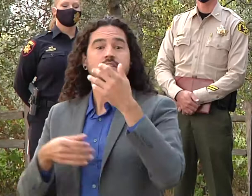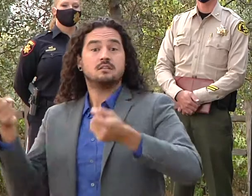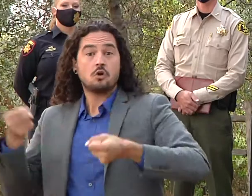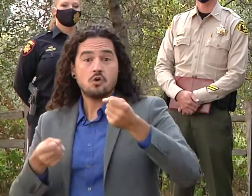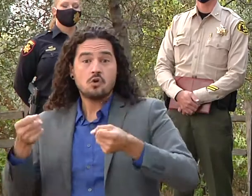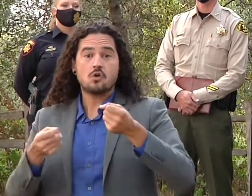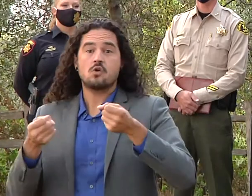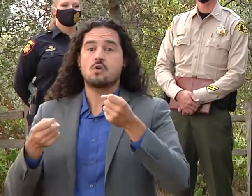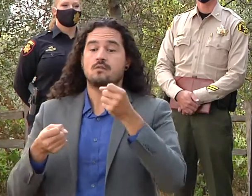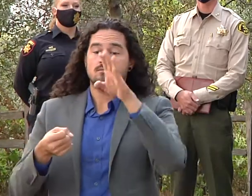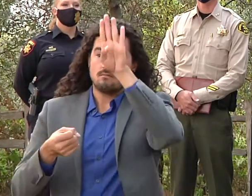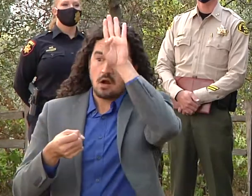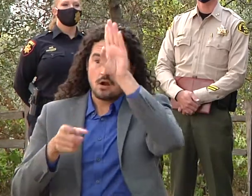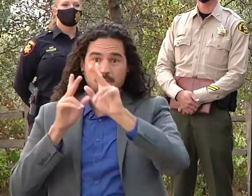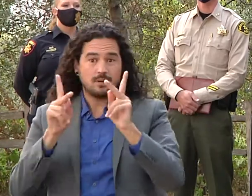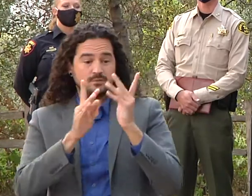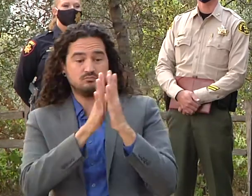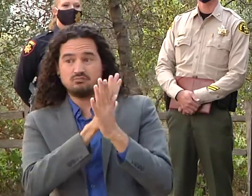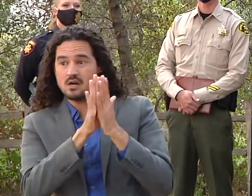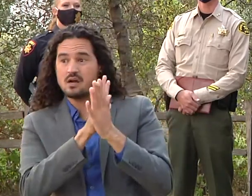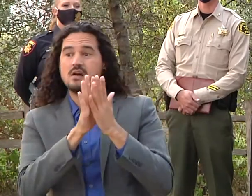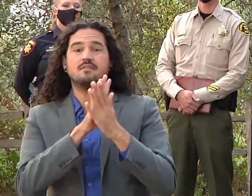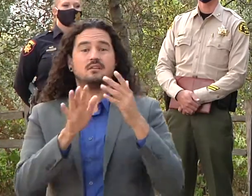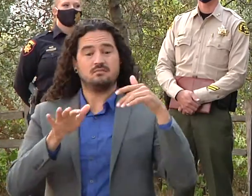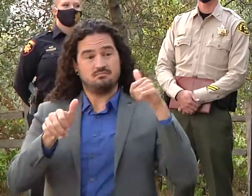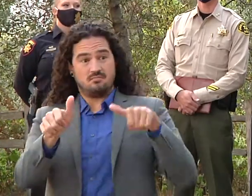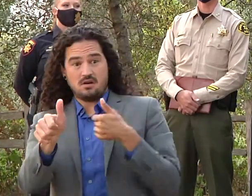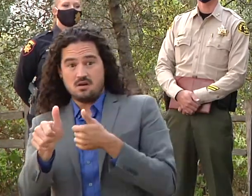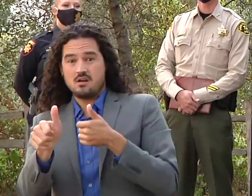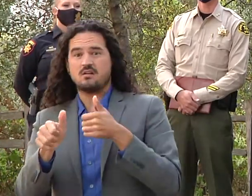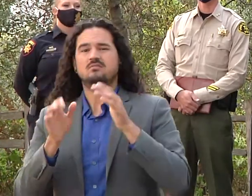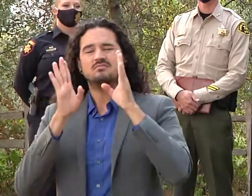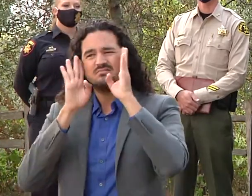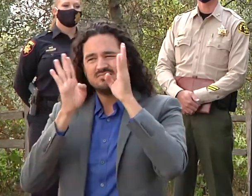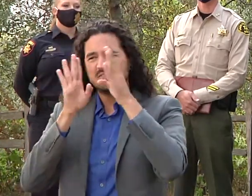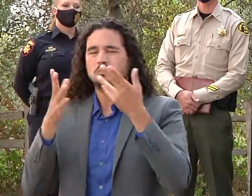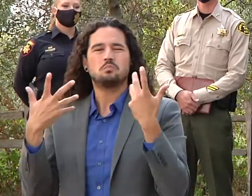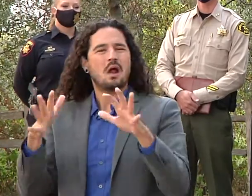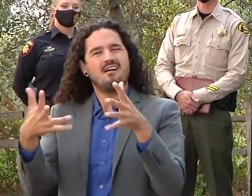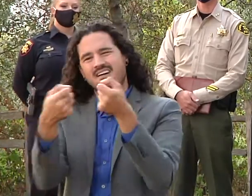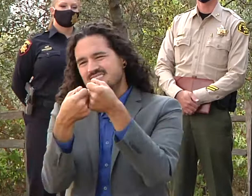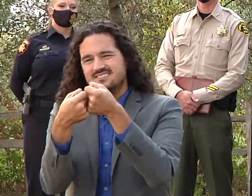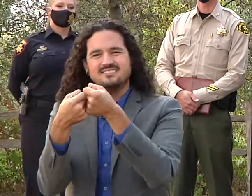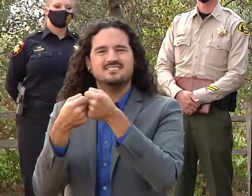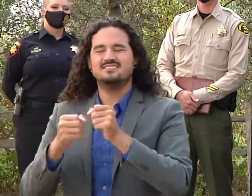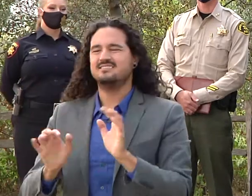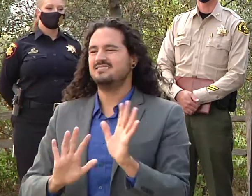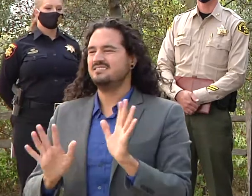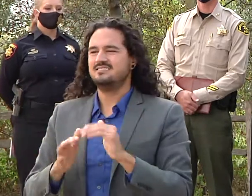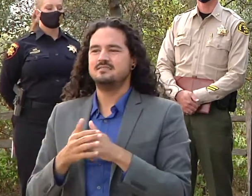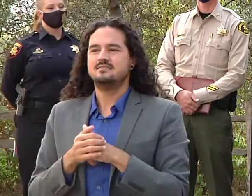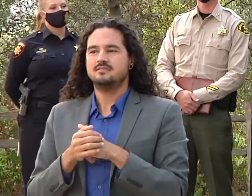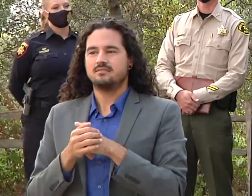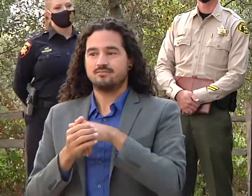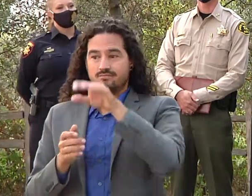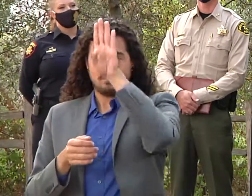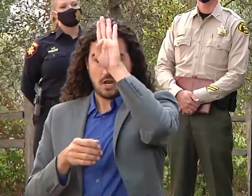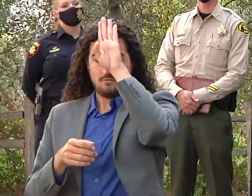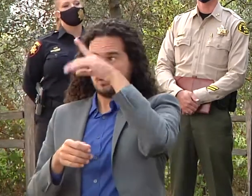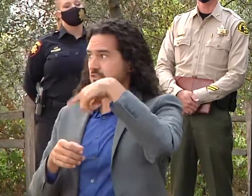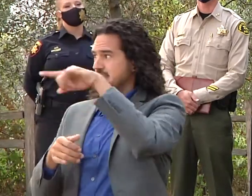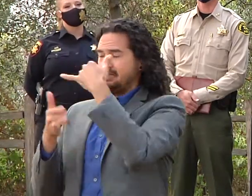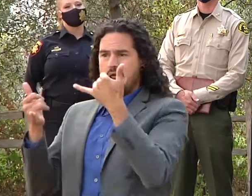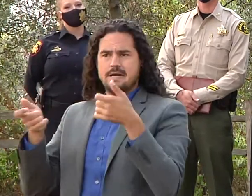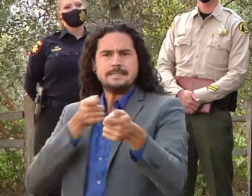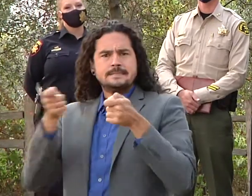so they don't have an incident where somebody may have an accident so those firefighters are out there to make sure that the line is contained